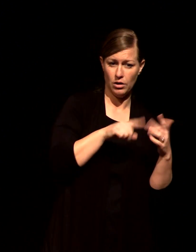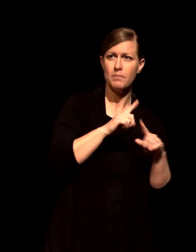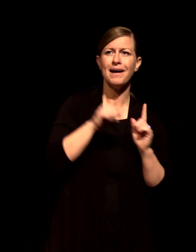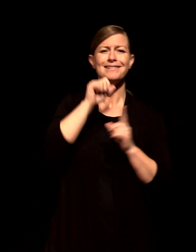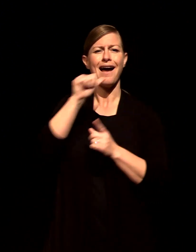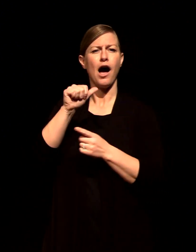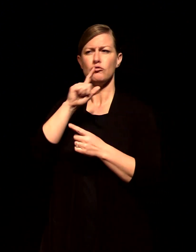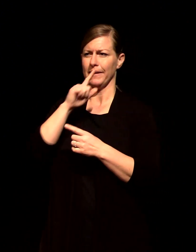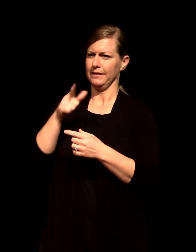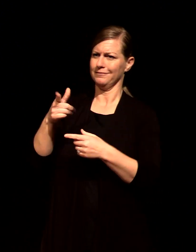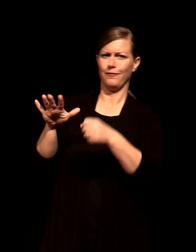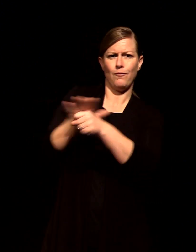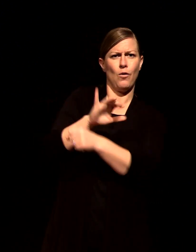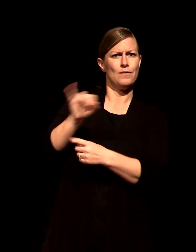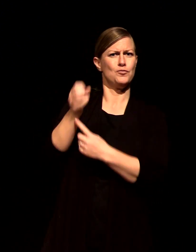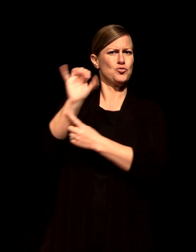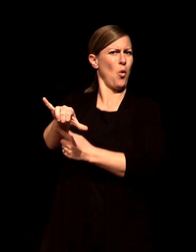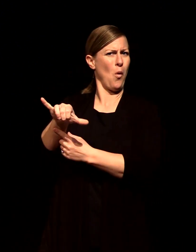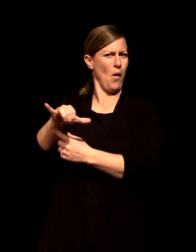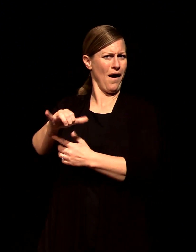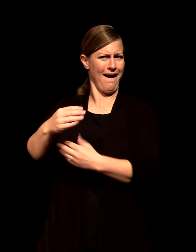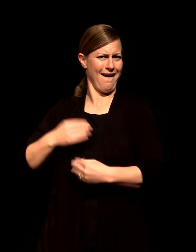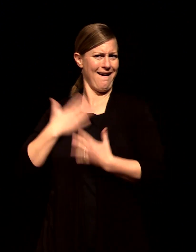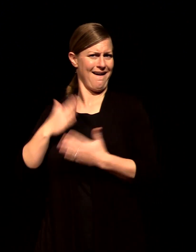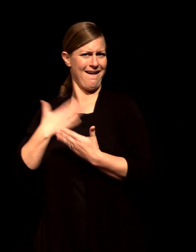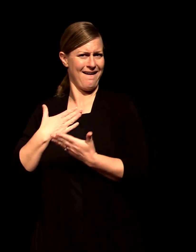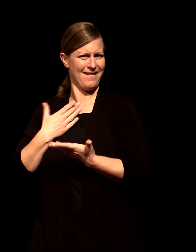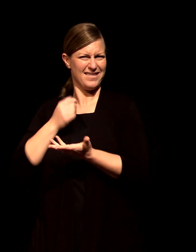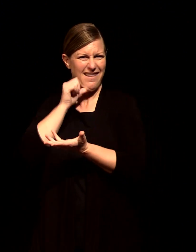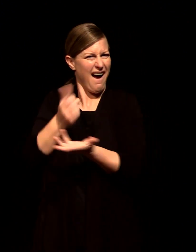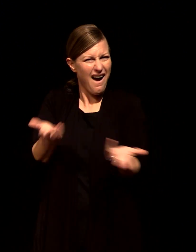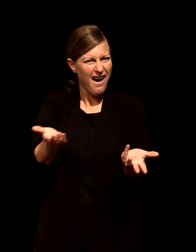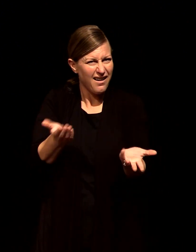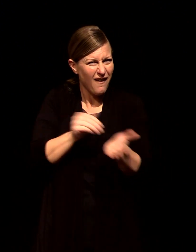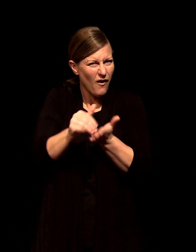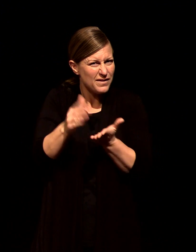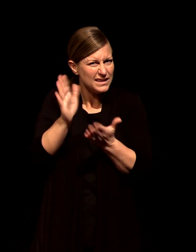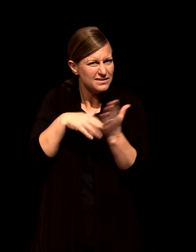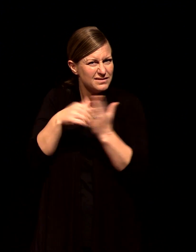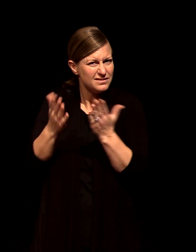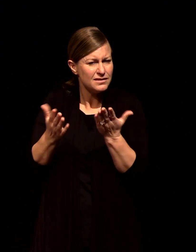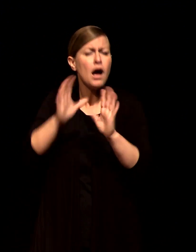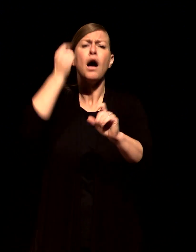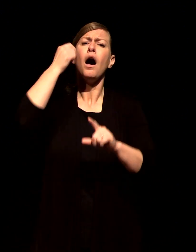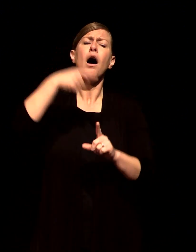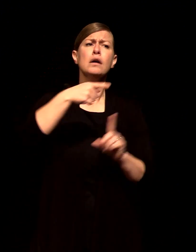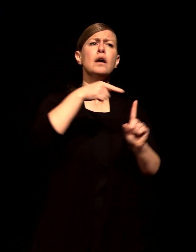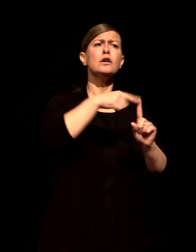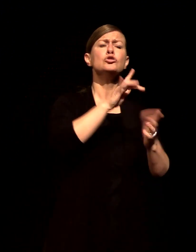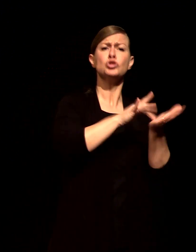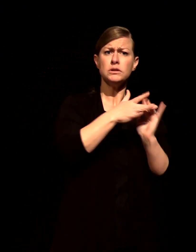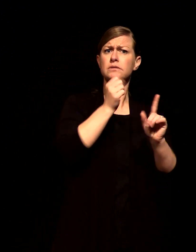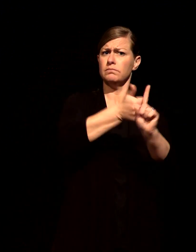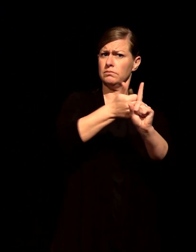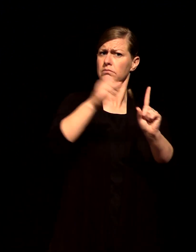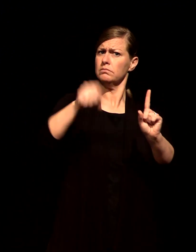of Jesus being sorrowful is an accurate depiction Isaiah 53 says that he was a man of sorrows acquainted